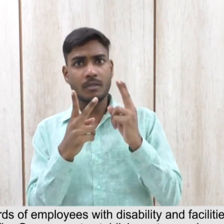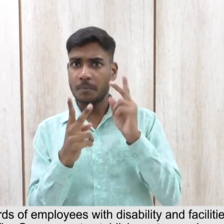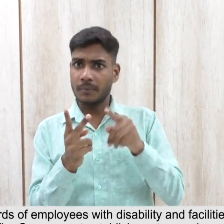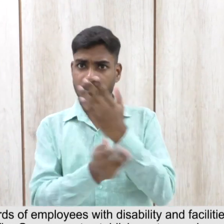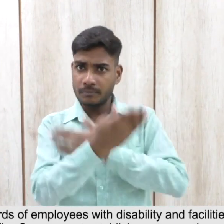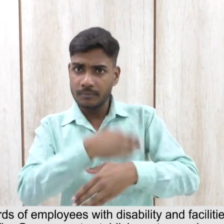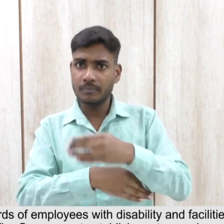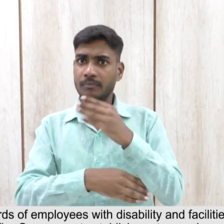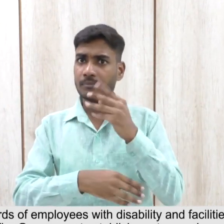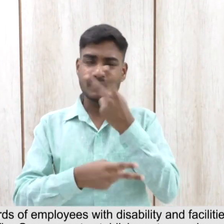manner